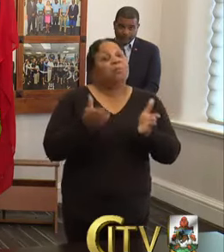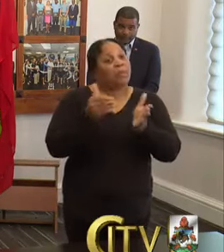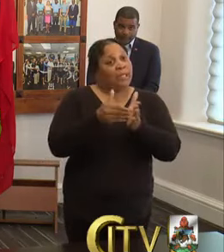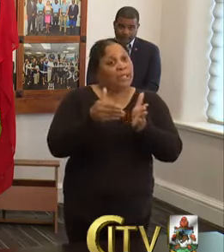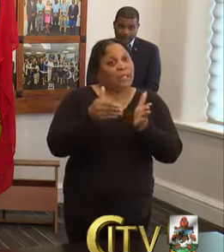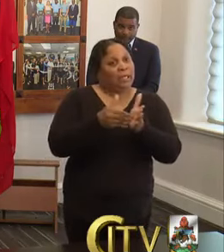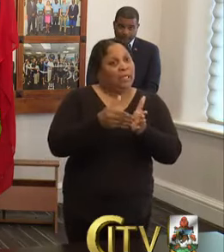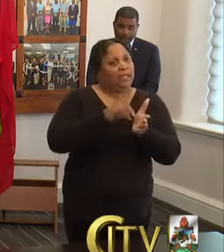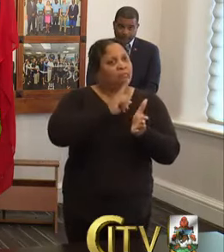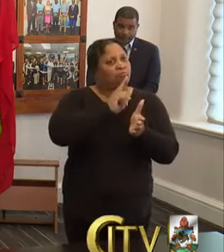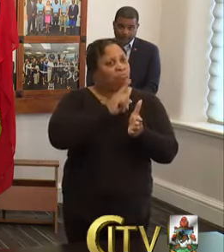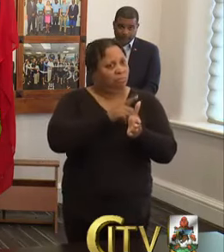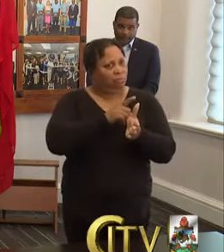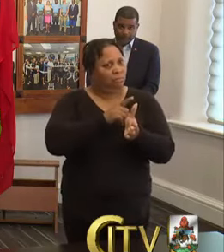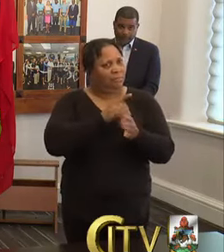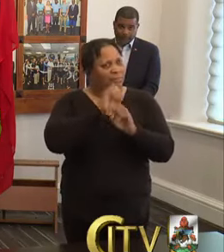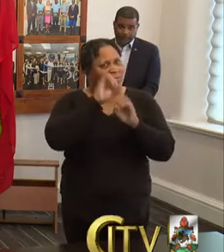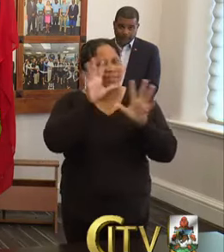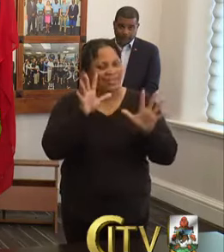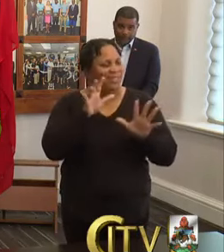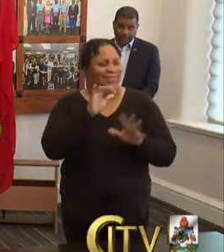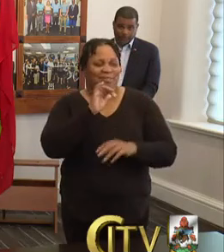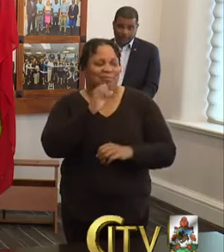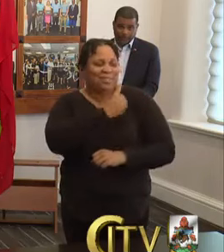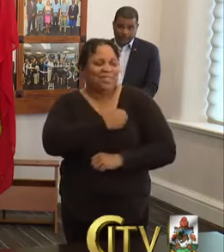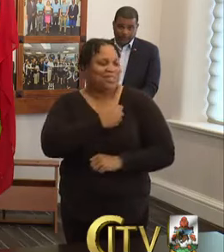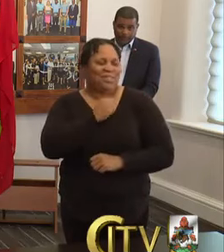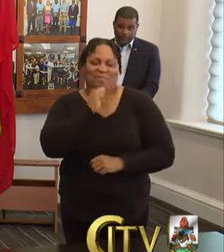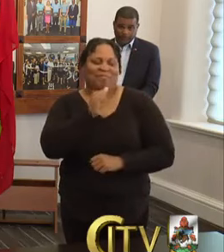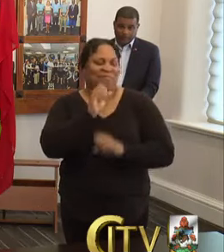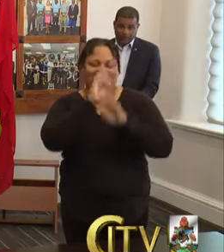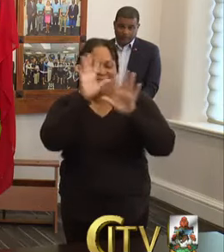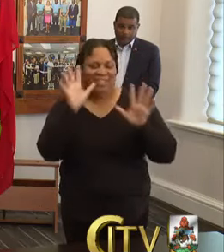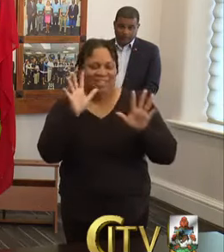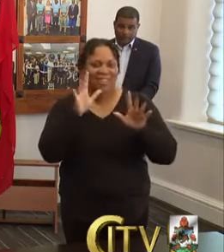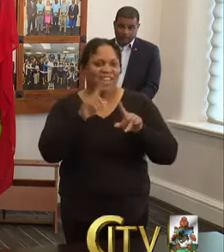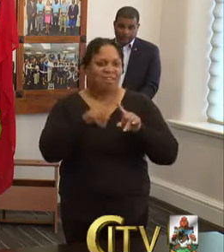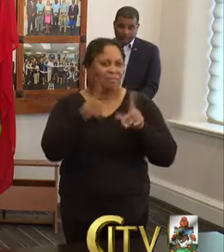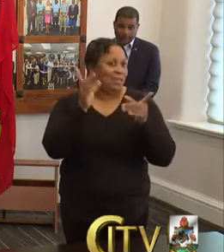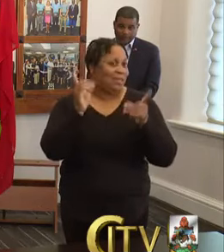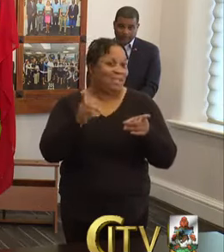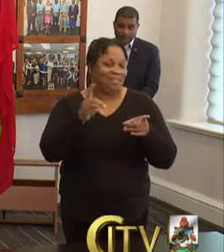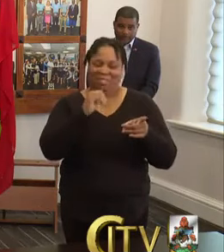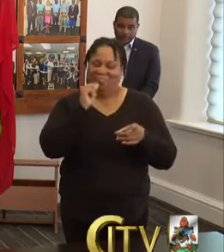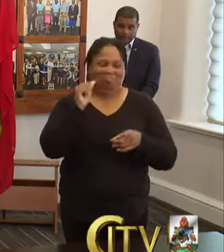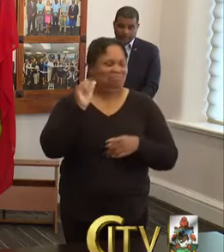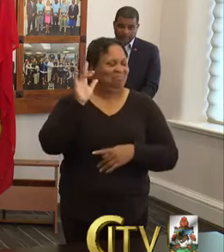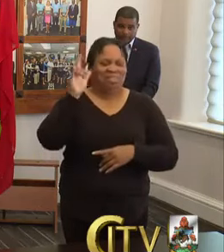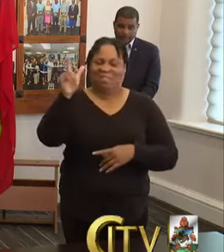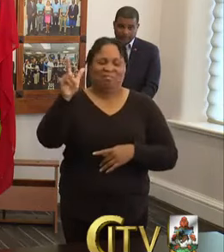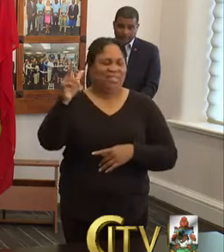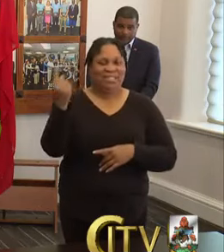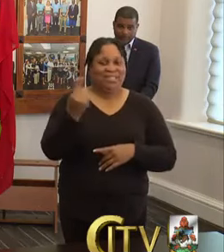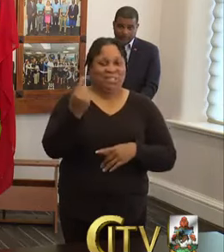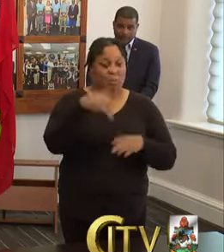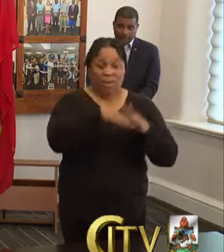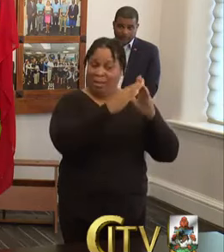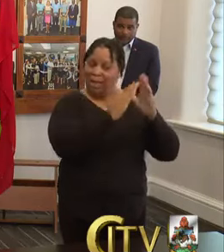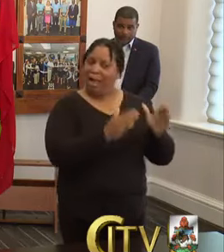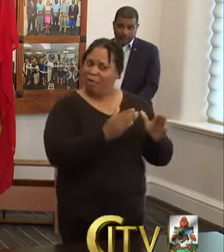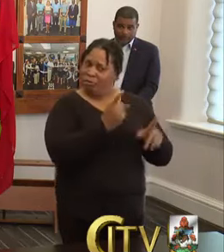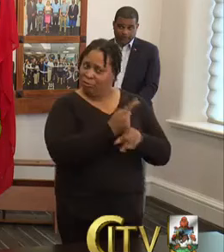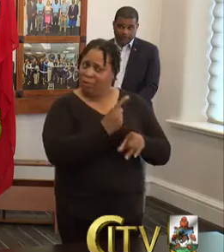just to be clear, I'm sorry if I'm not, but that they definitely worked on a plane. It's definitely not somebody in their household.